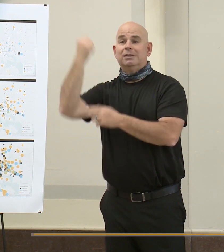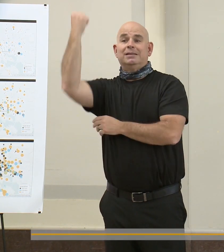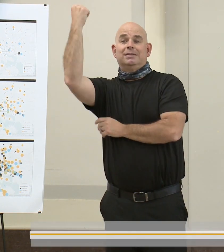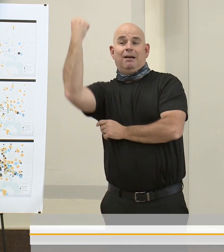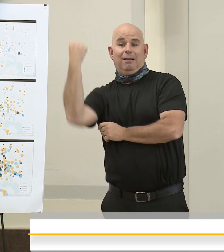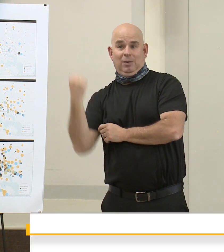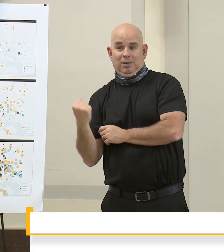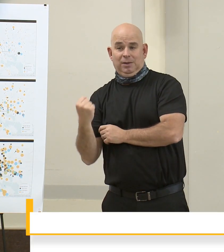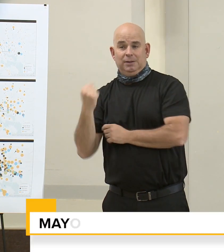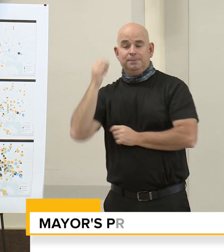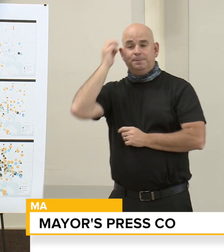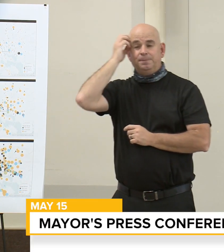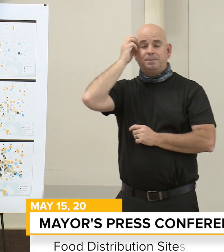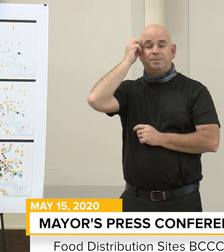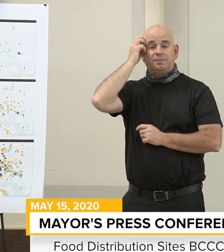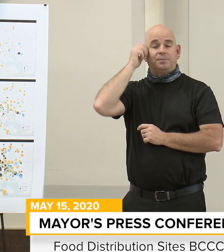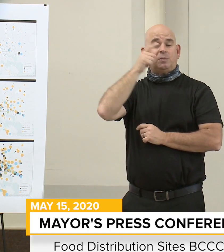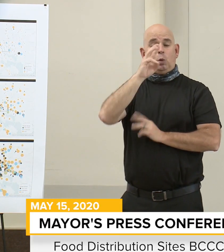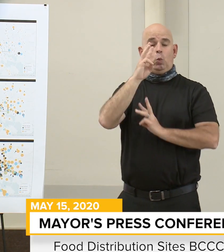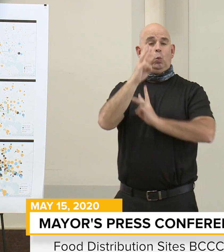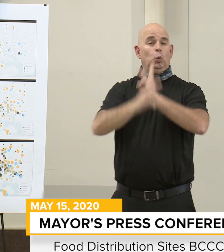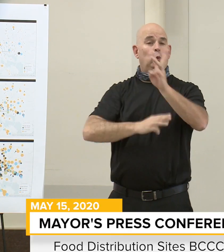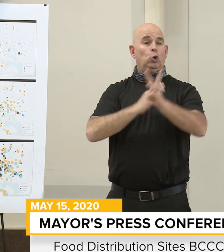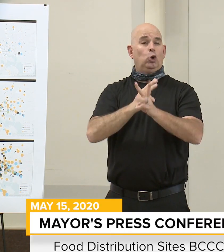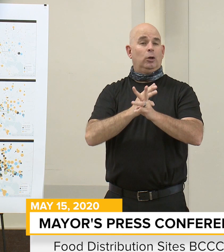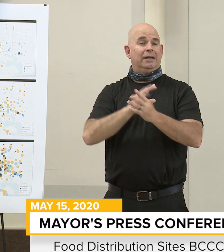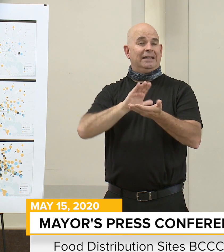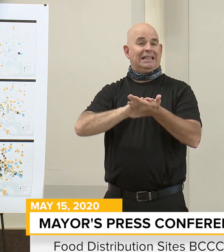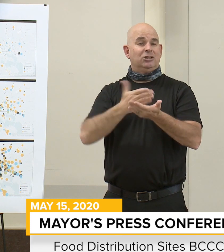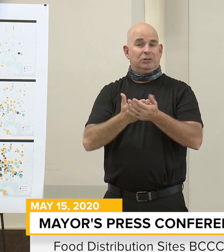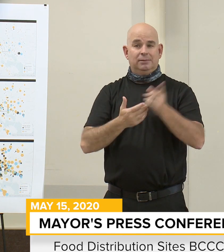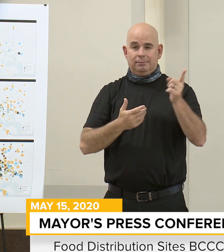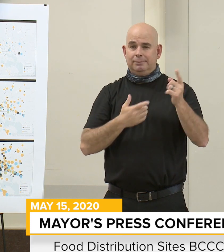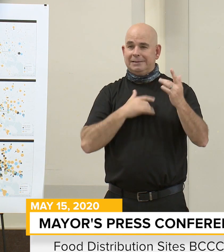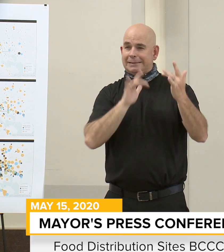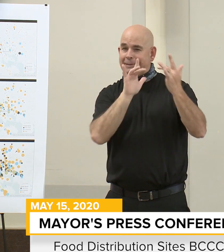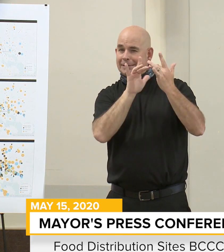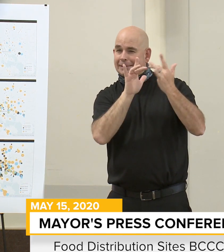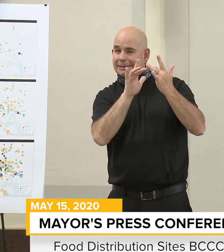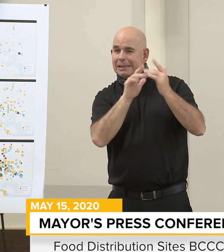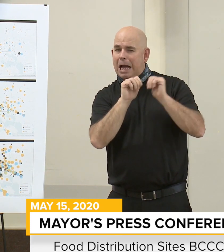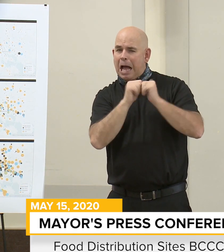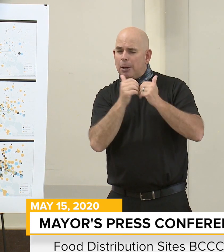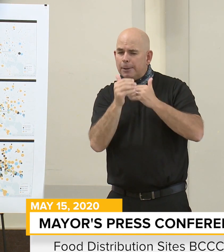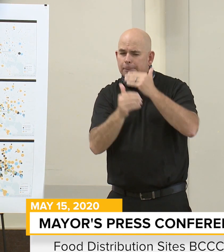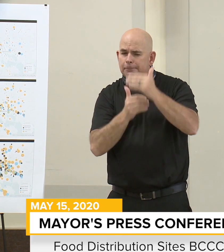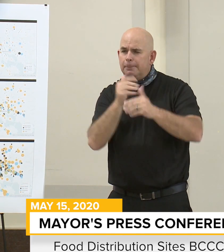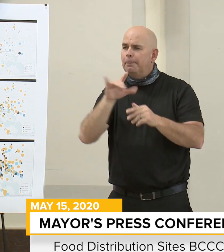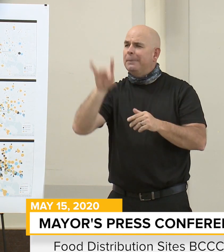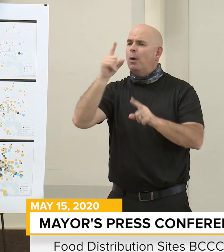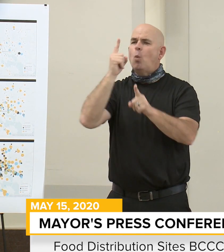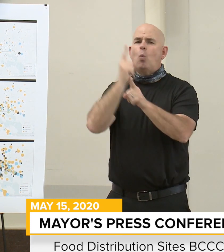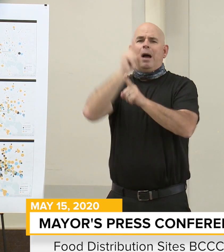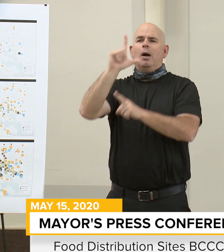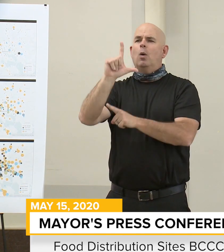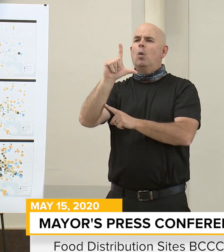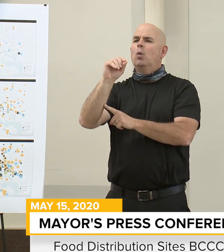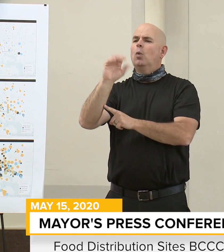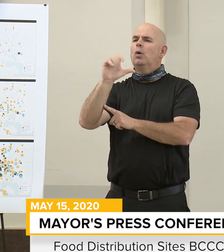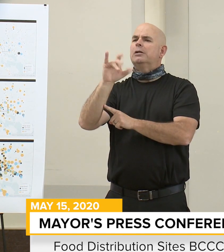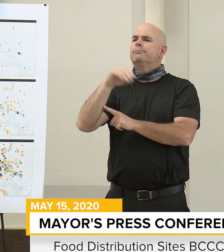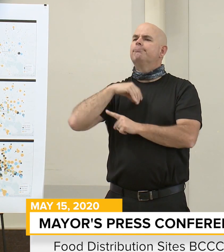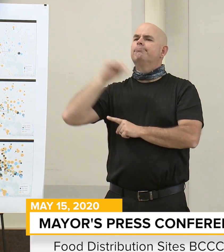expand its reach into the community with additional sites at Baltimore City Community College on the west side